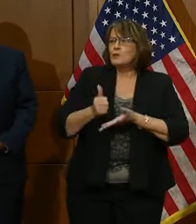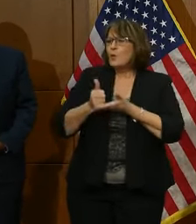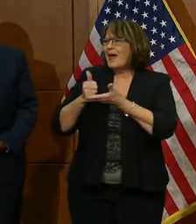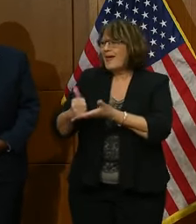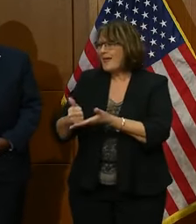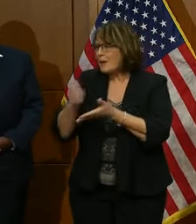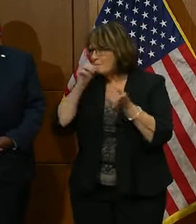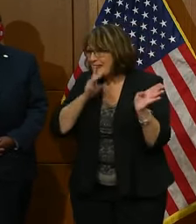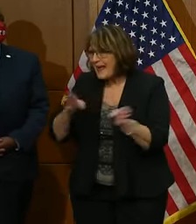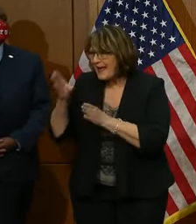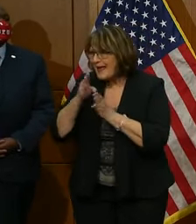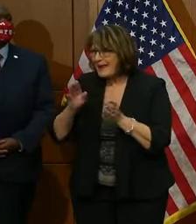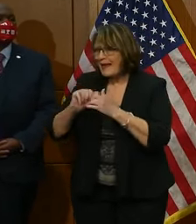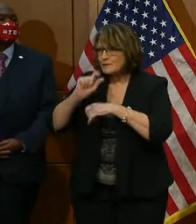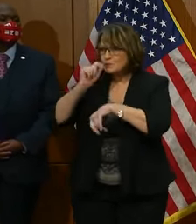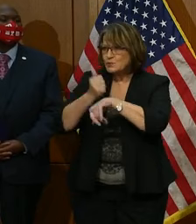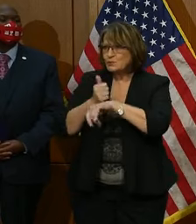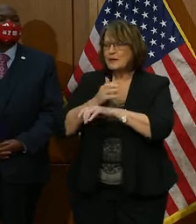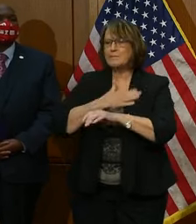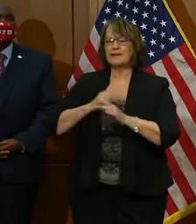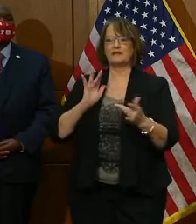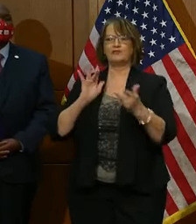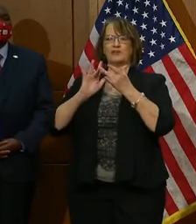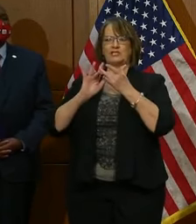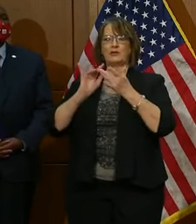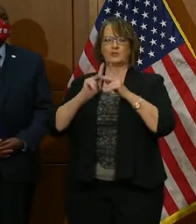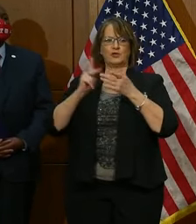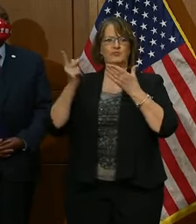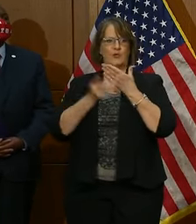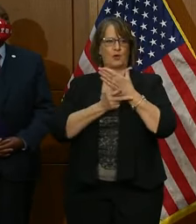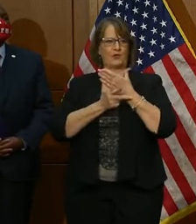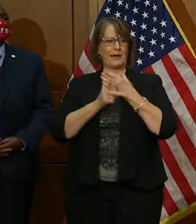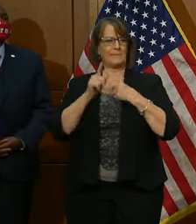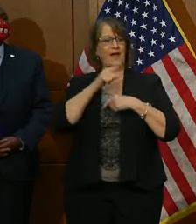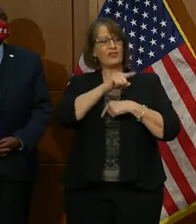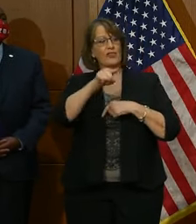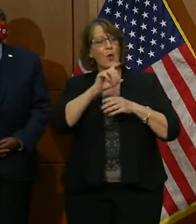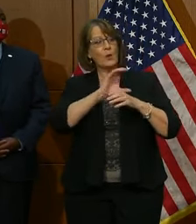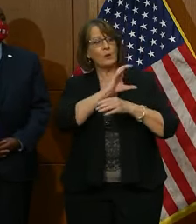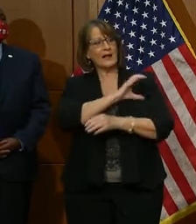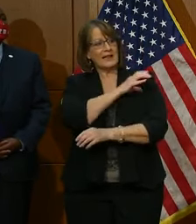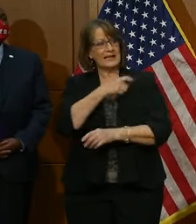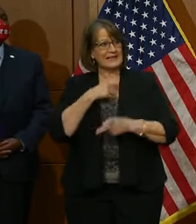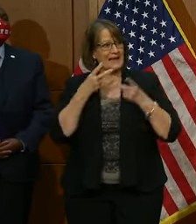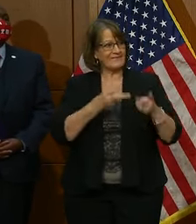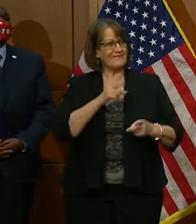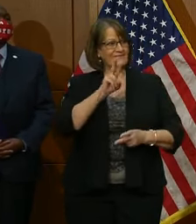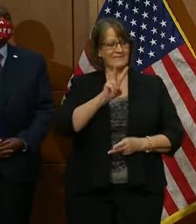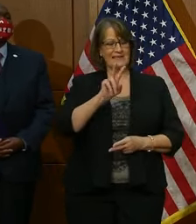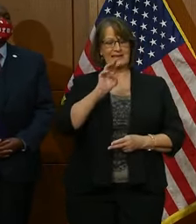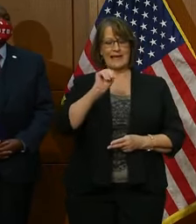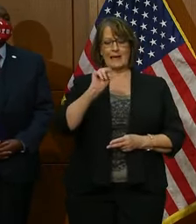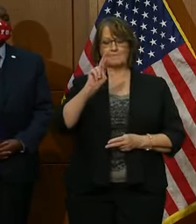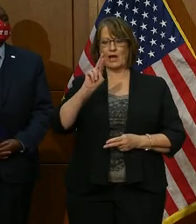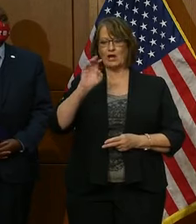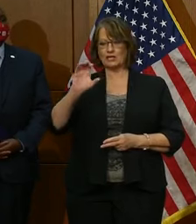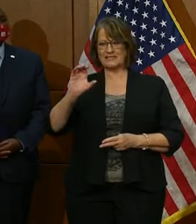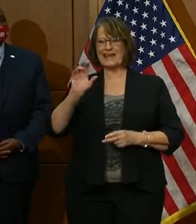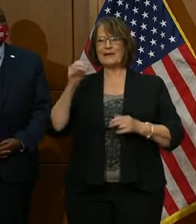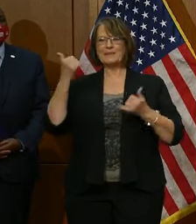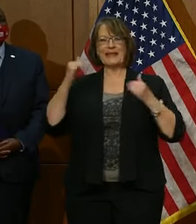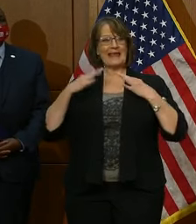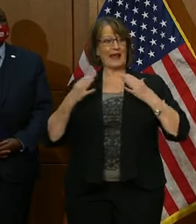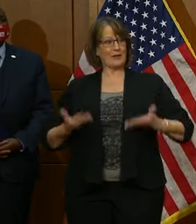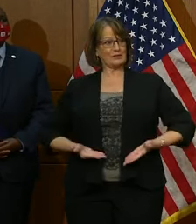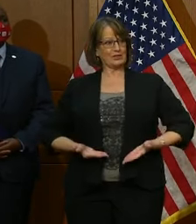logistics, please reach out to that program. At the clinics I visited, VMRC volunteers in yellow T-shirts